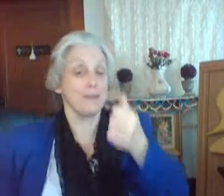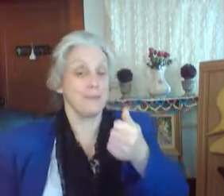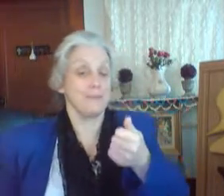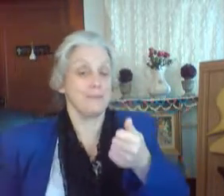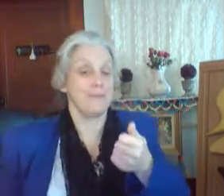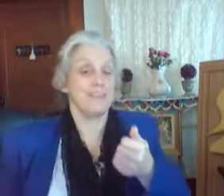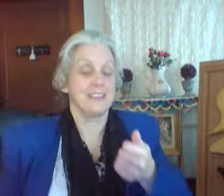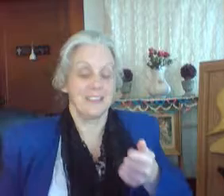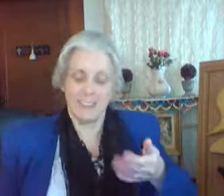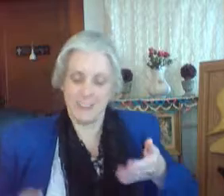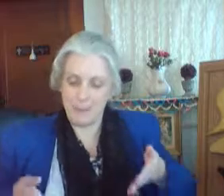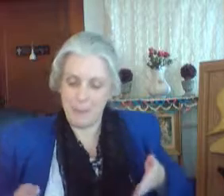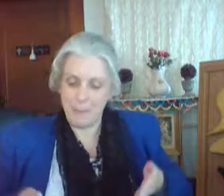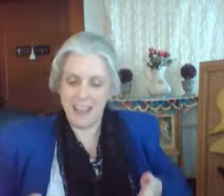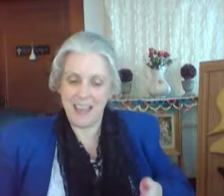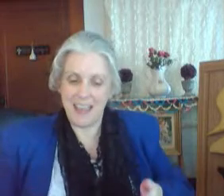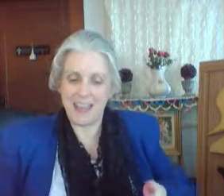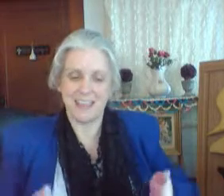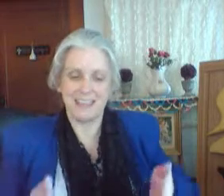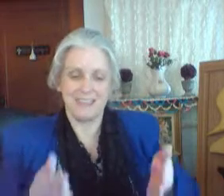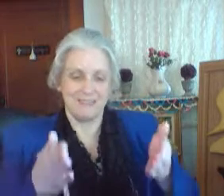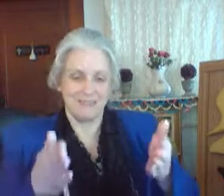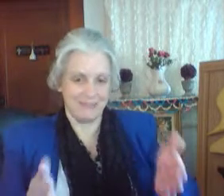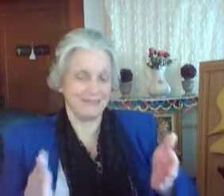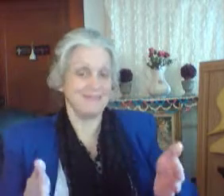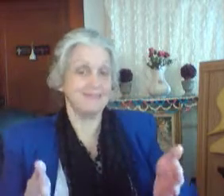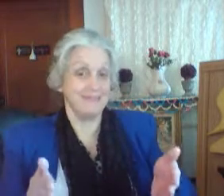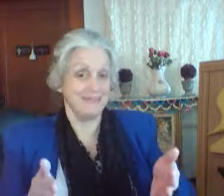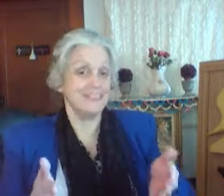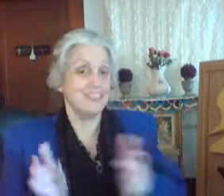our path were laid,